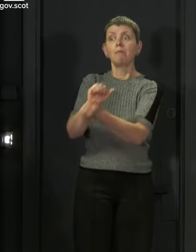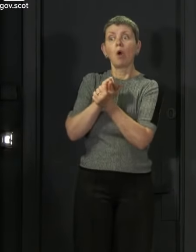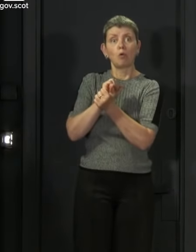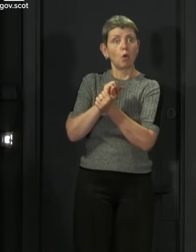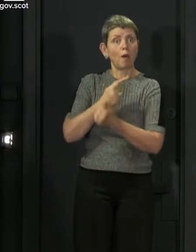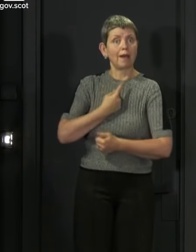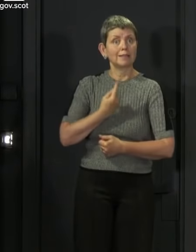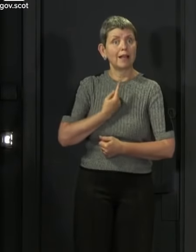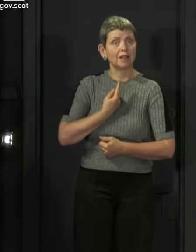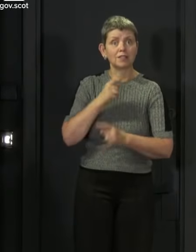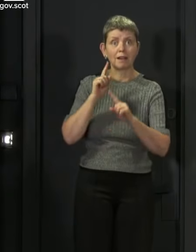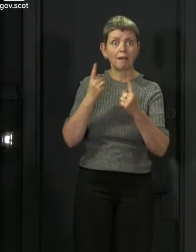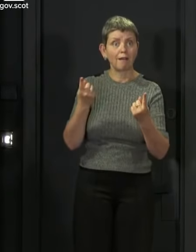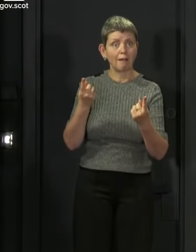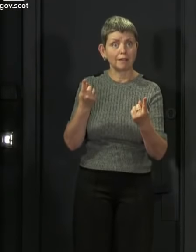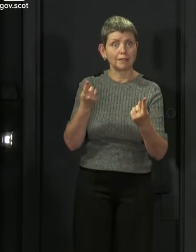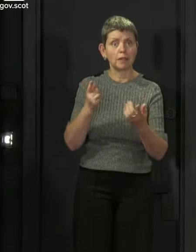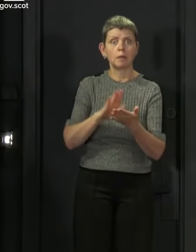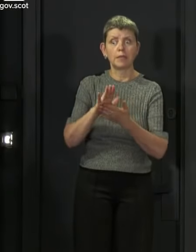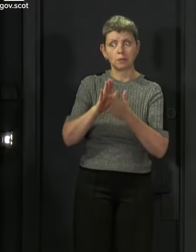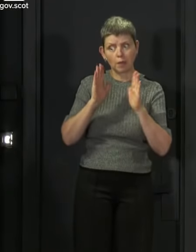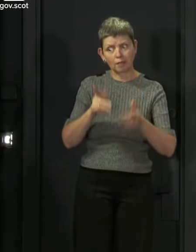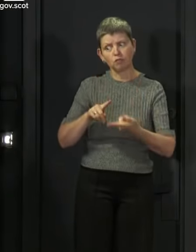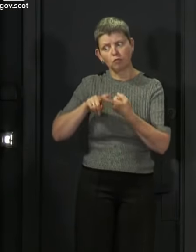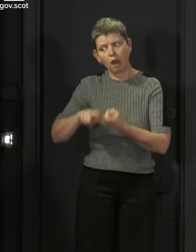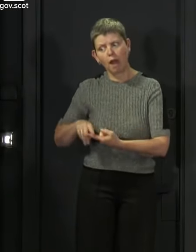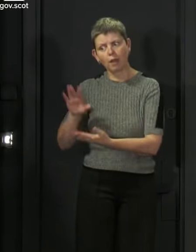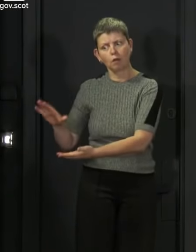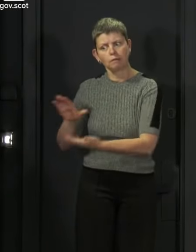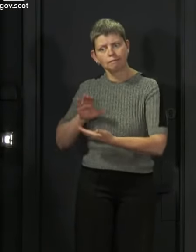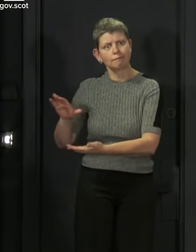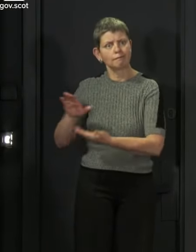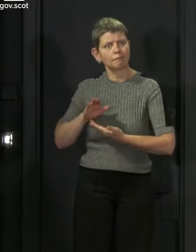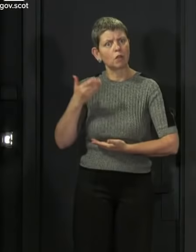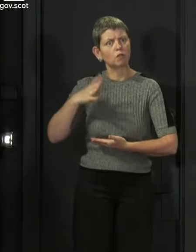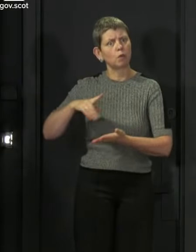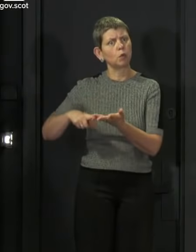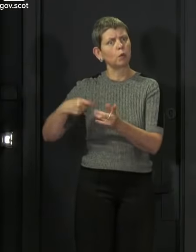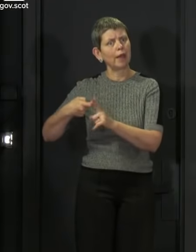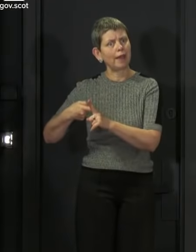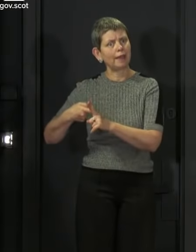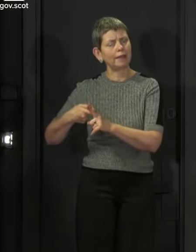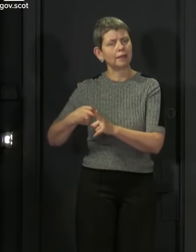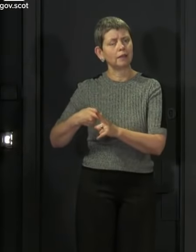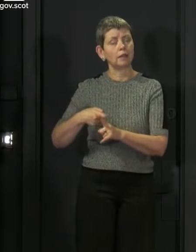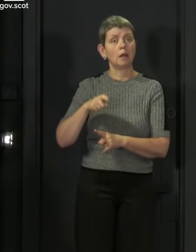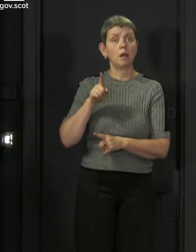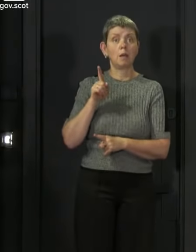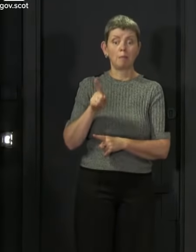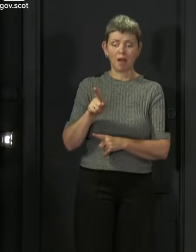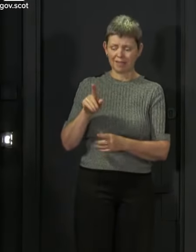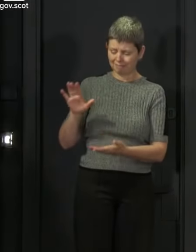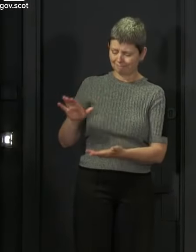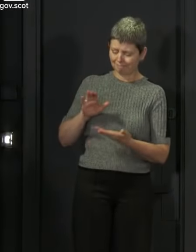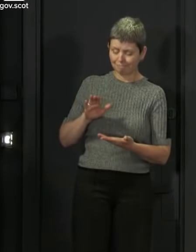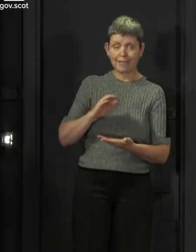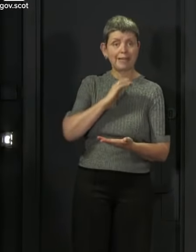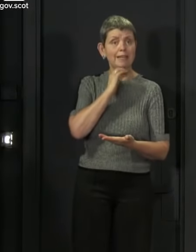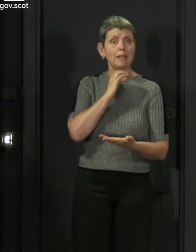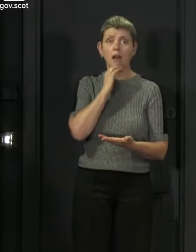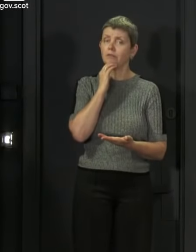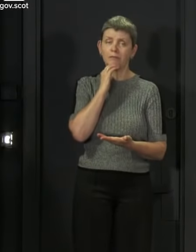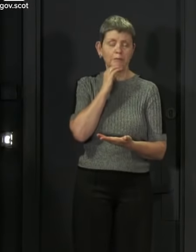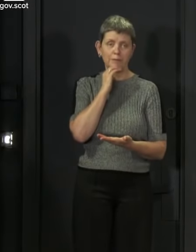they have in order to provide that financial intervention. So we do welcome it but we need more than what has been done.